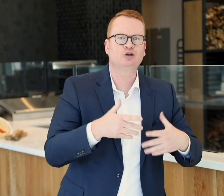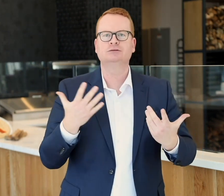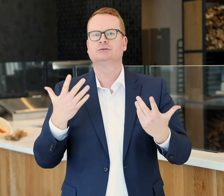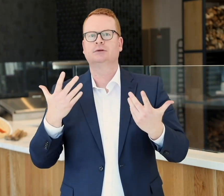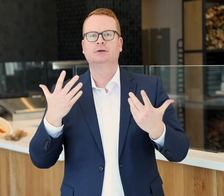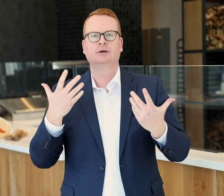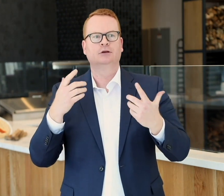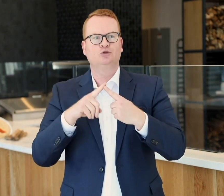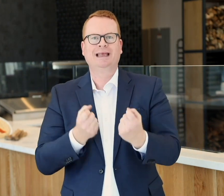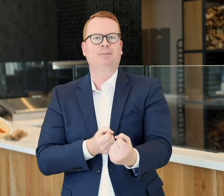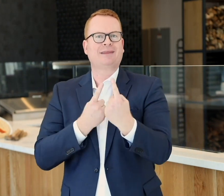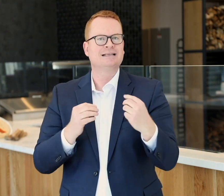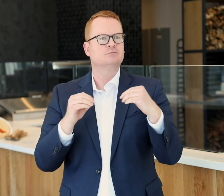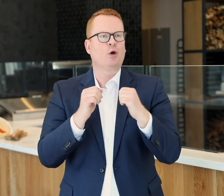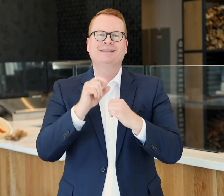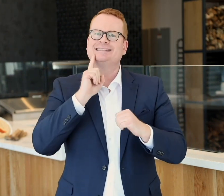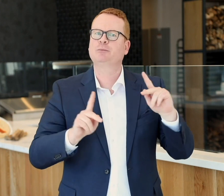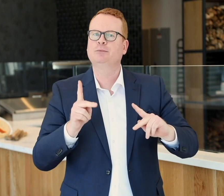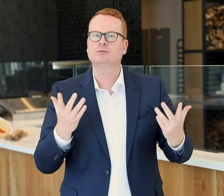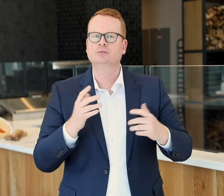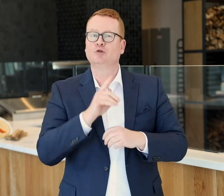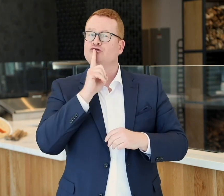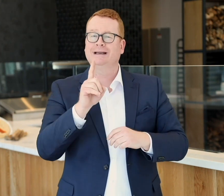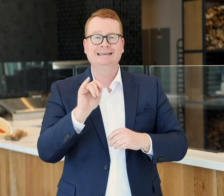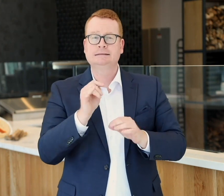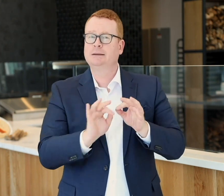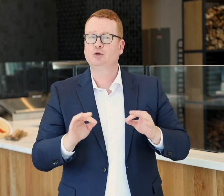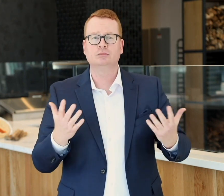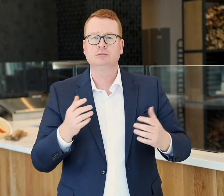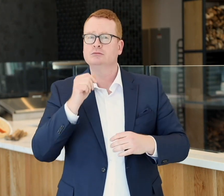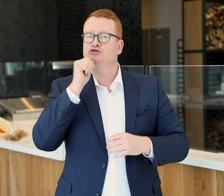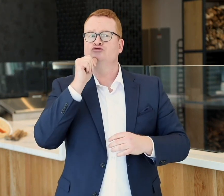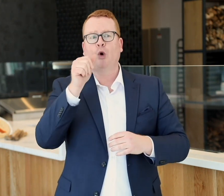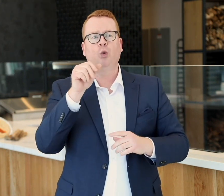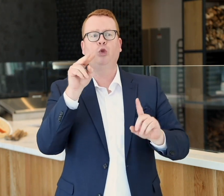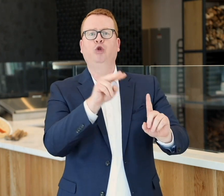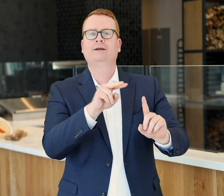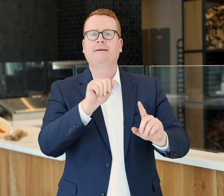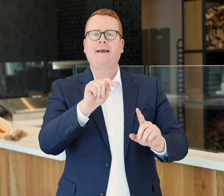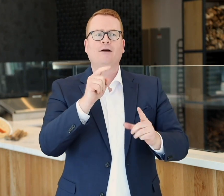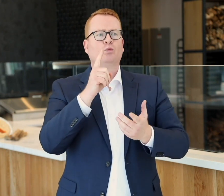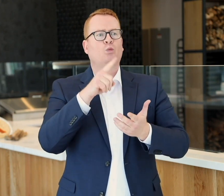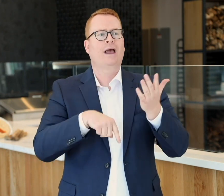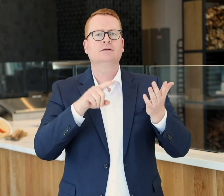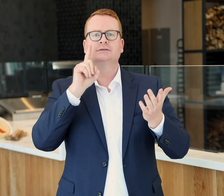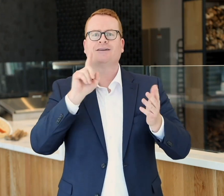to empathize with deaf people. Really, it's simple. Don't look at what deaf people can do